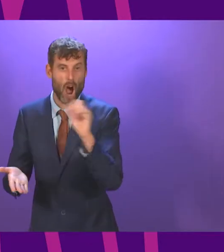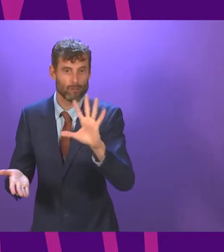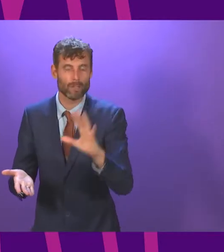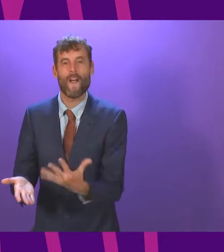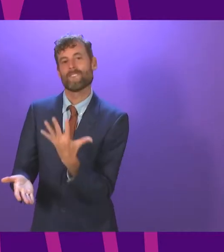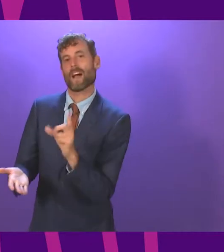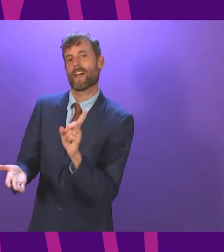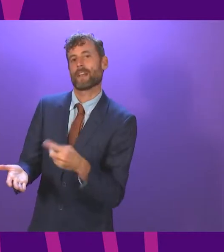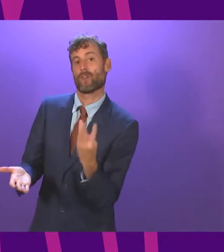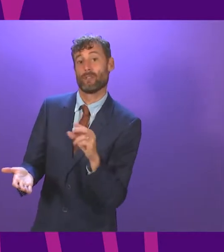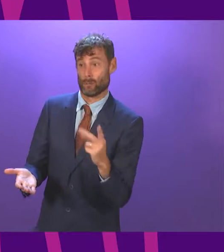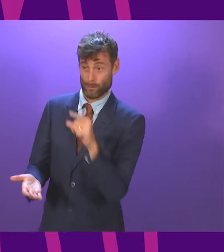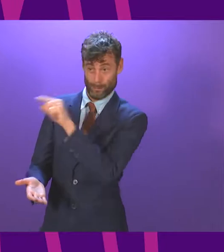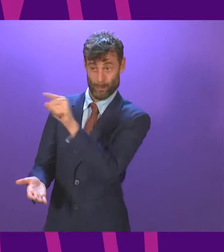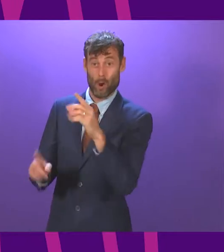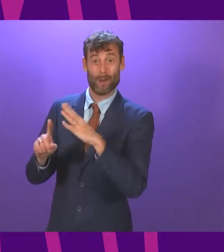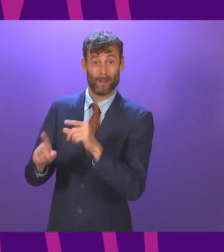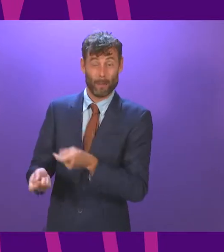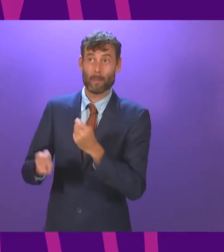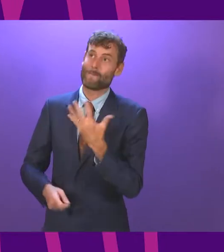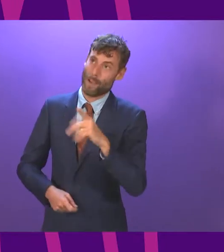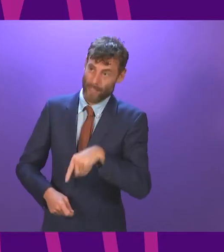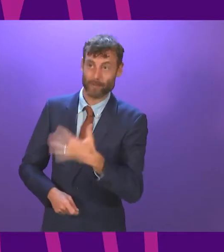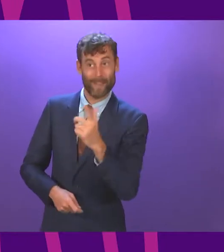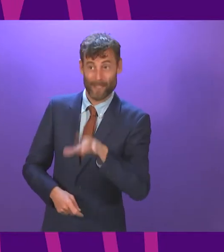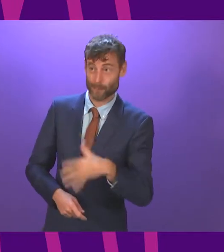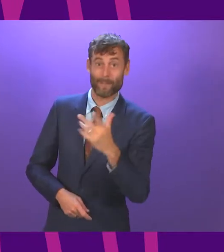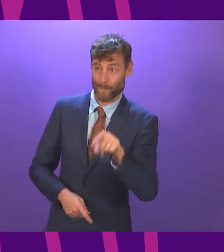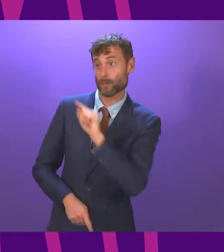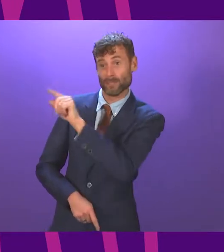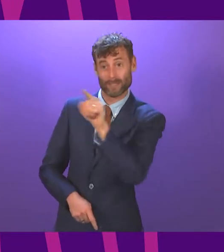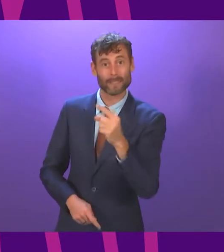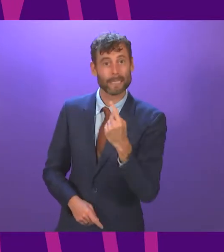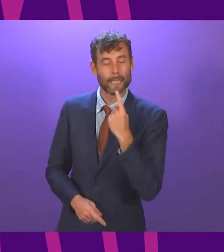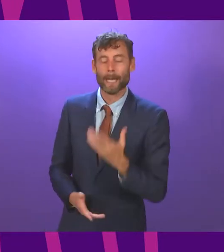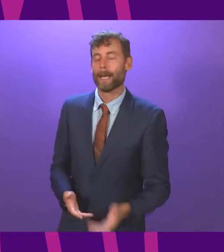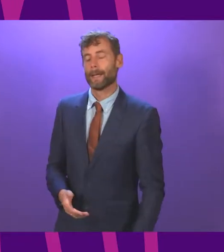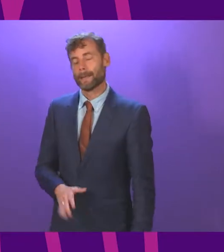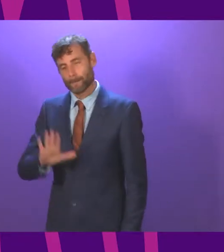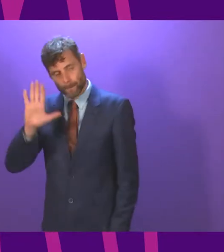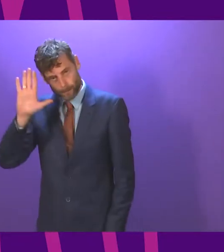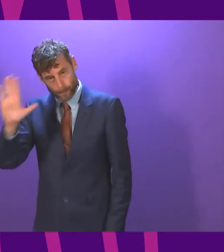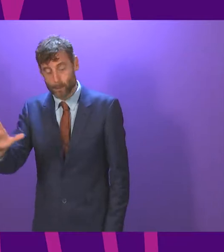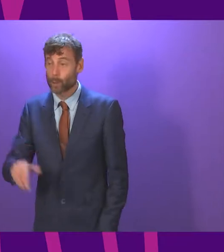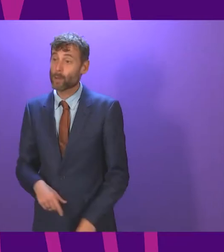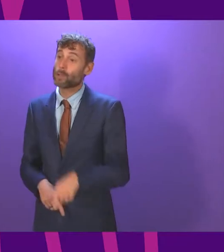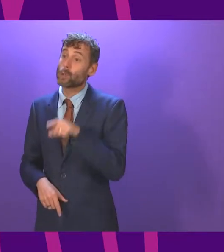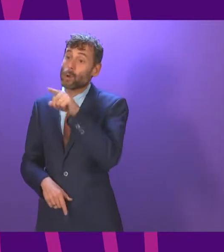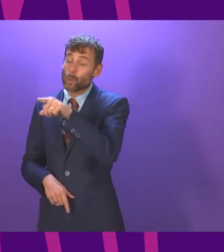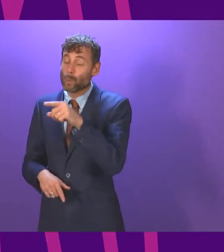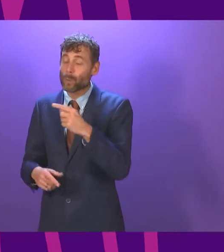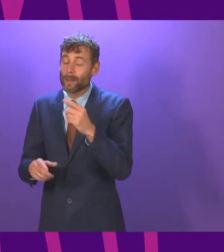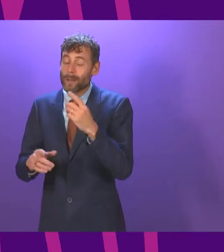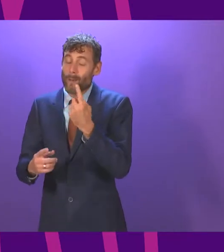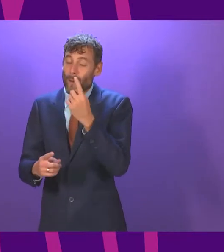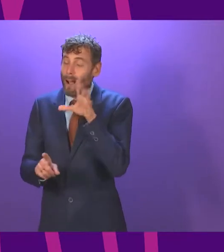Fraser Oliver Mundell and Douglas Ross they've all churned it out the inconvenient fact that they miss is the fact that